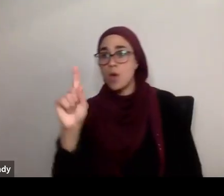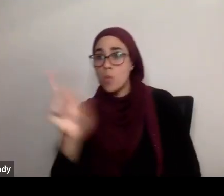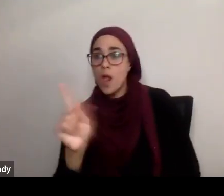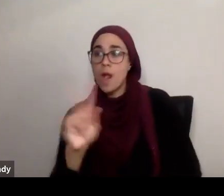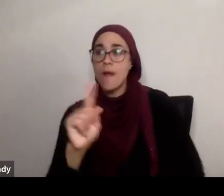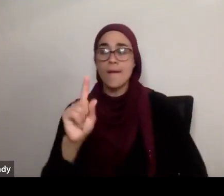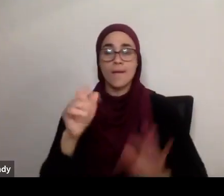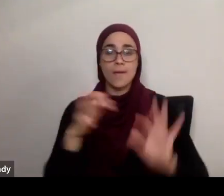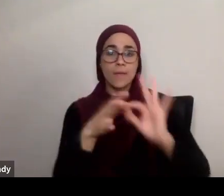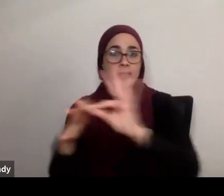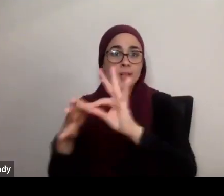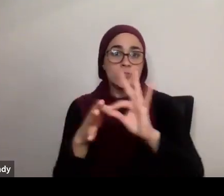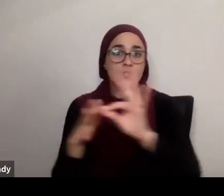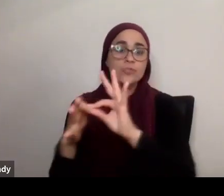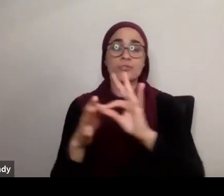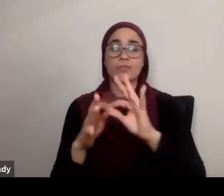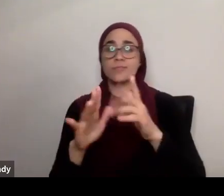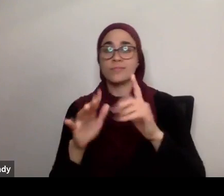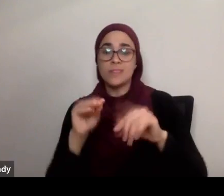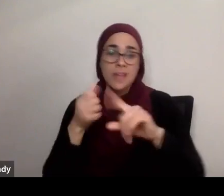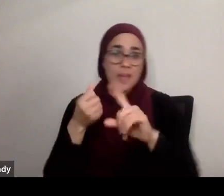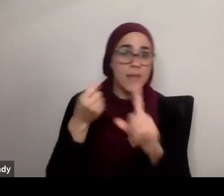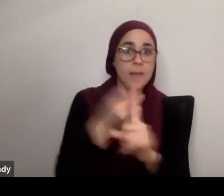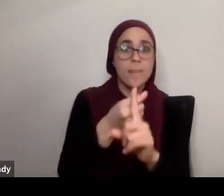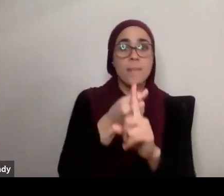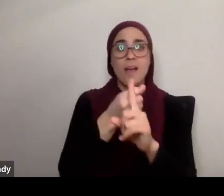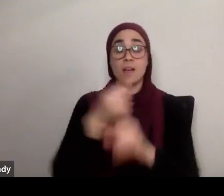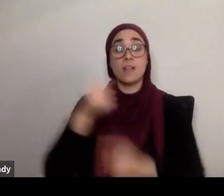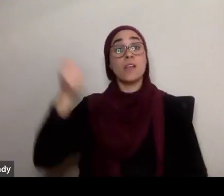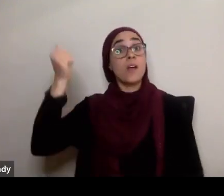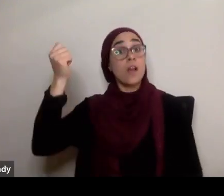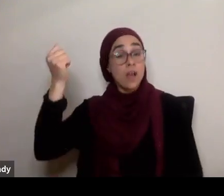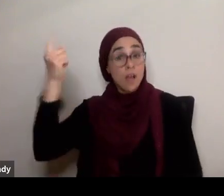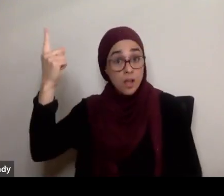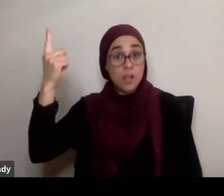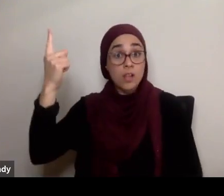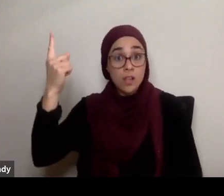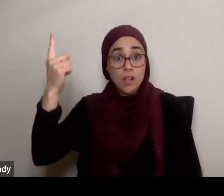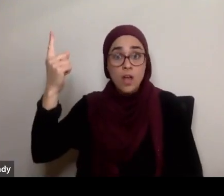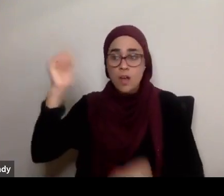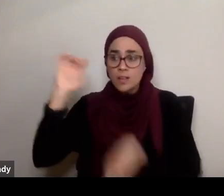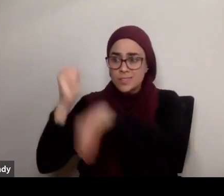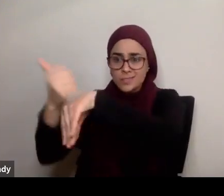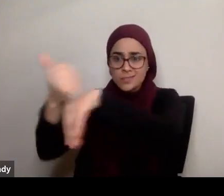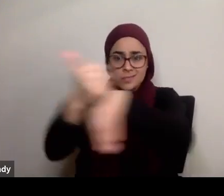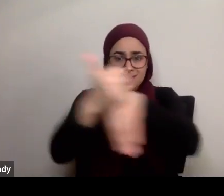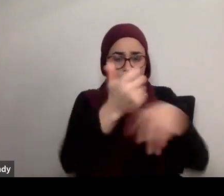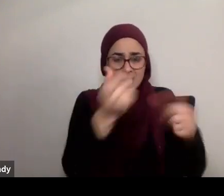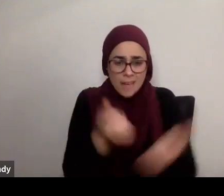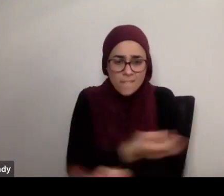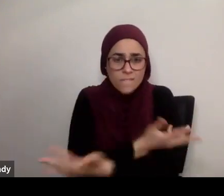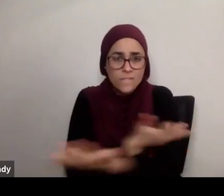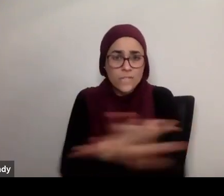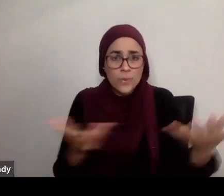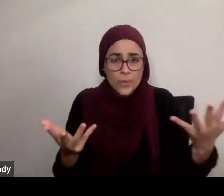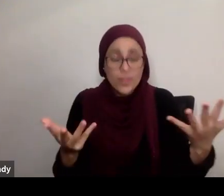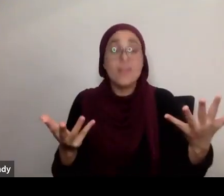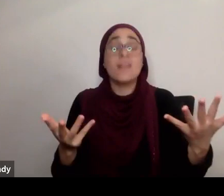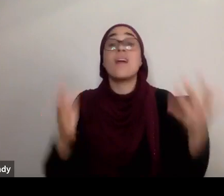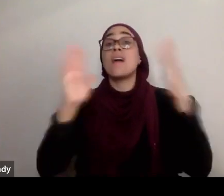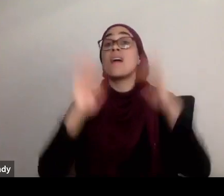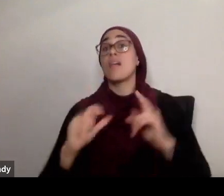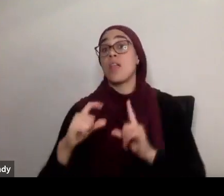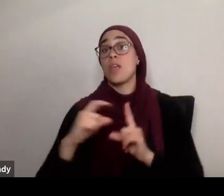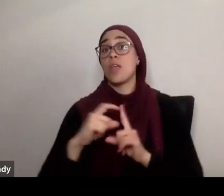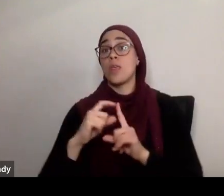relationships, for the constants that exist in the universe. Allah subhanahu wa ta'ala is the one that set all of that in motion and then fahada and then